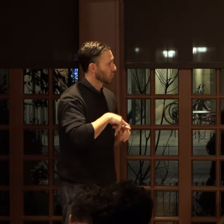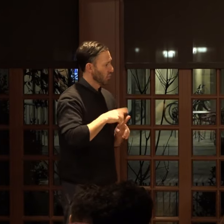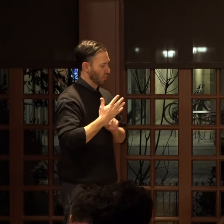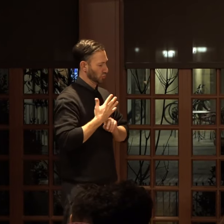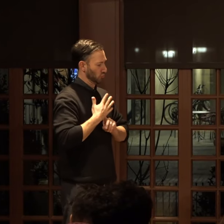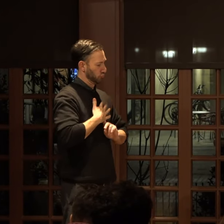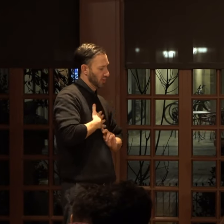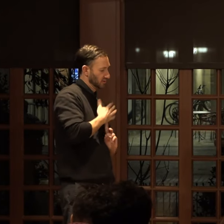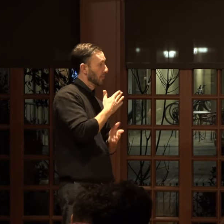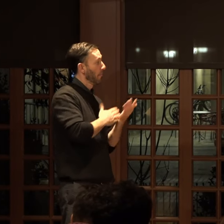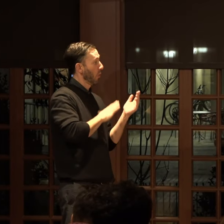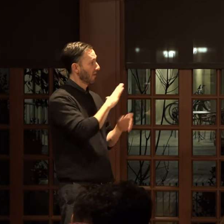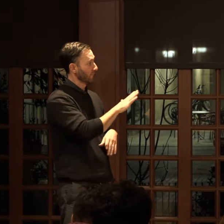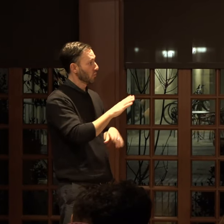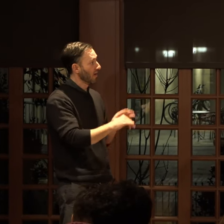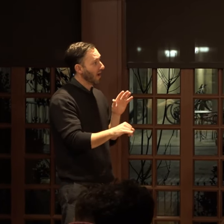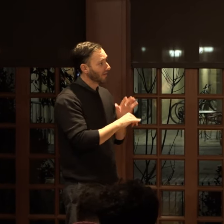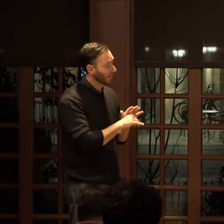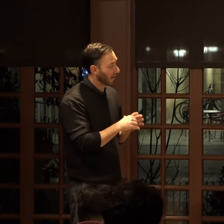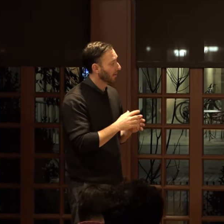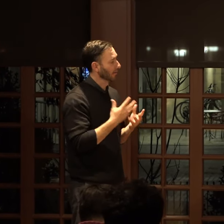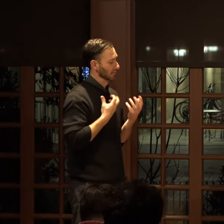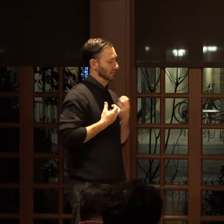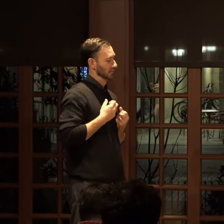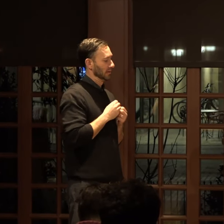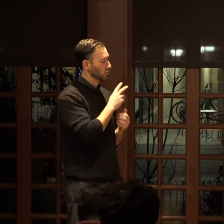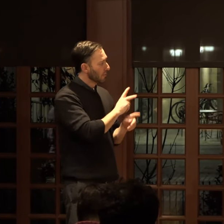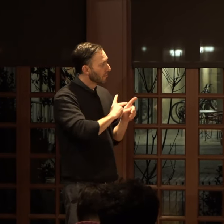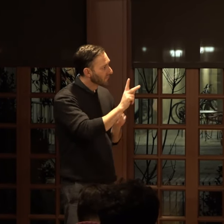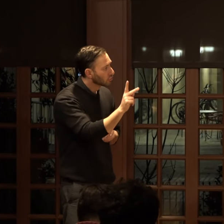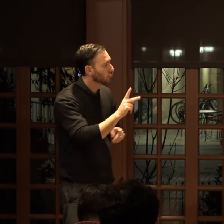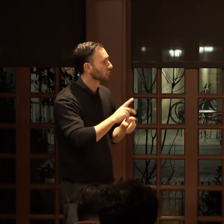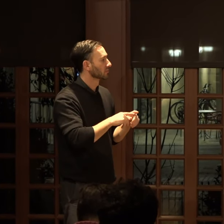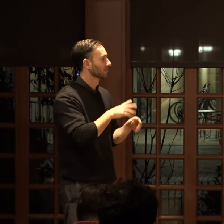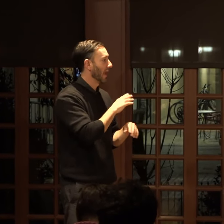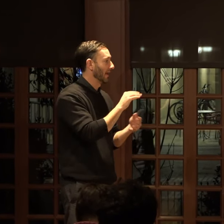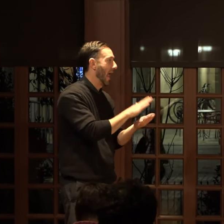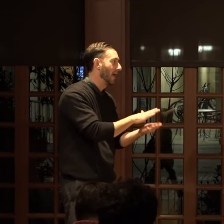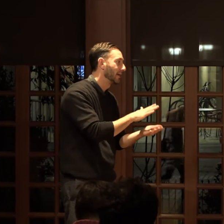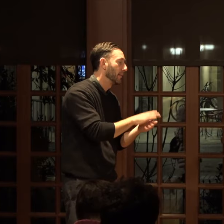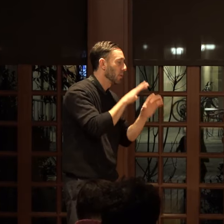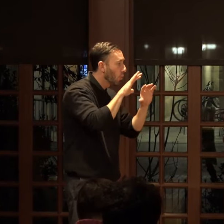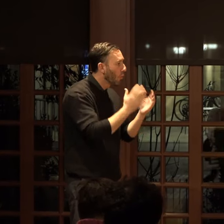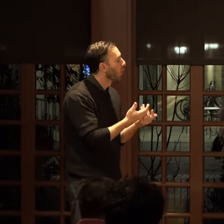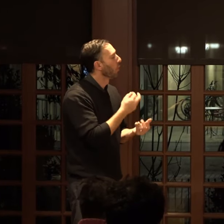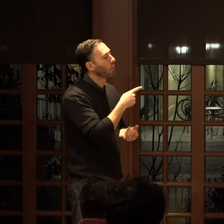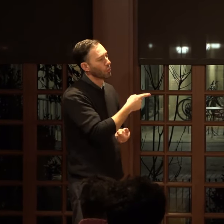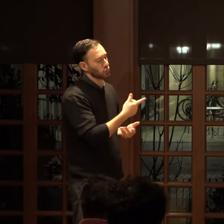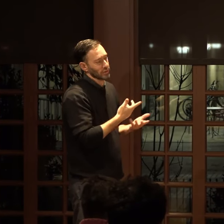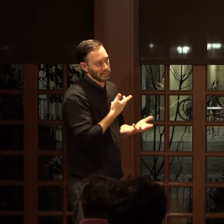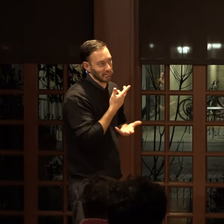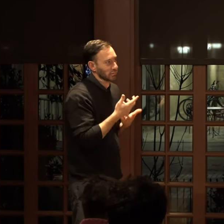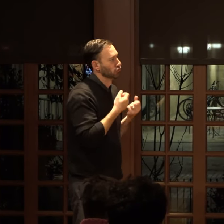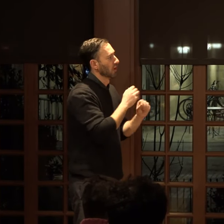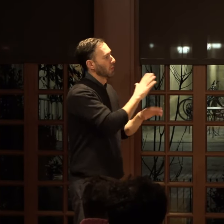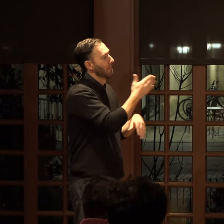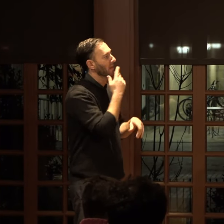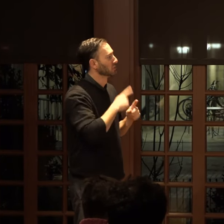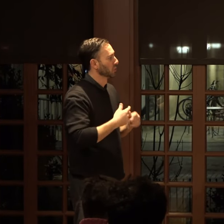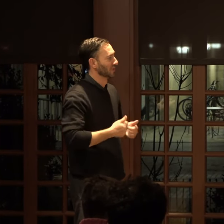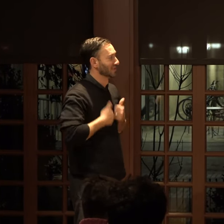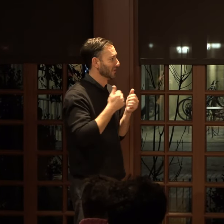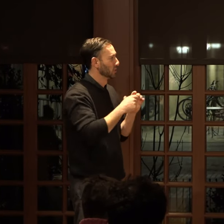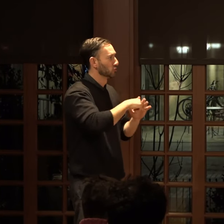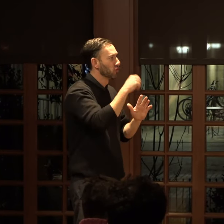parts of your identity as you're proceeding in your professional life and in academia or are you just sort of doing your best to exist